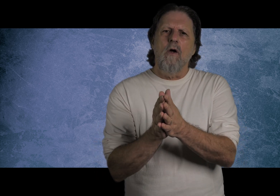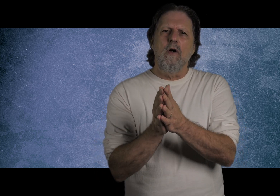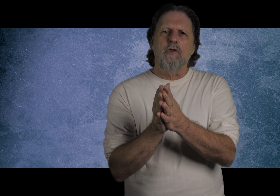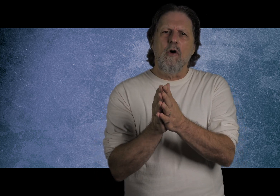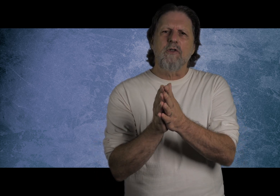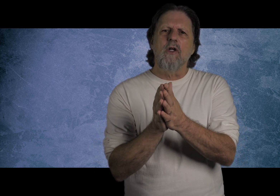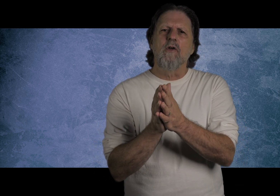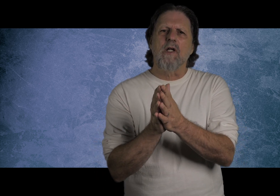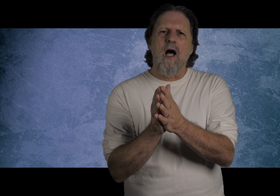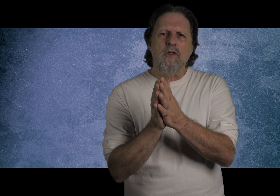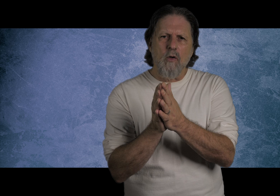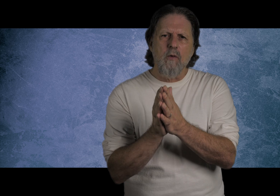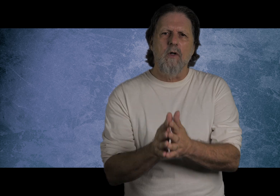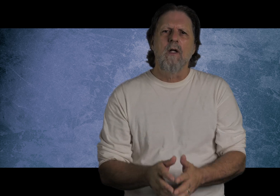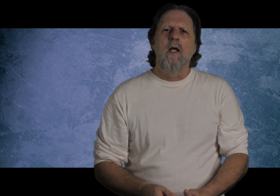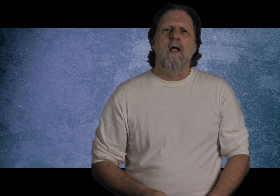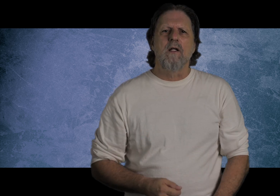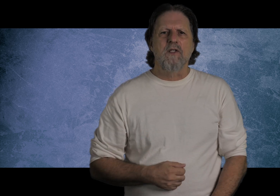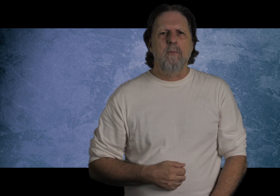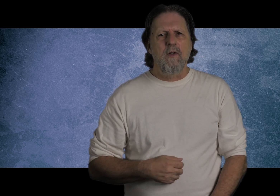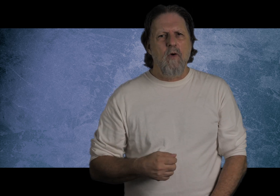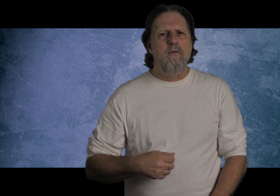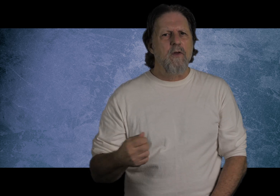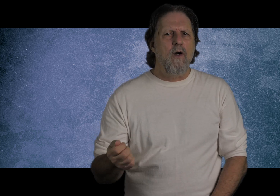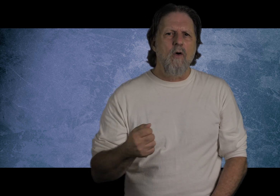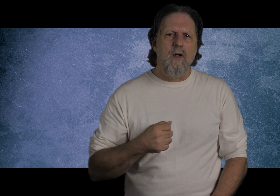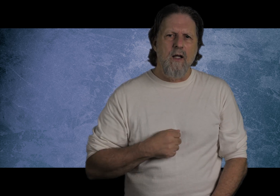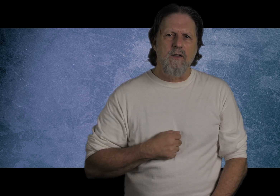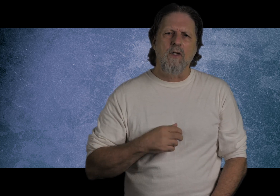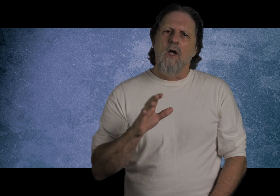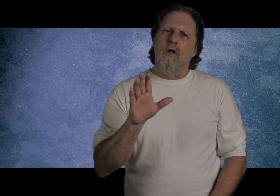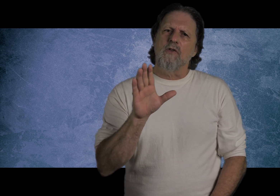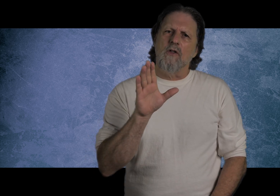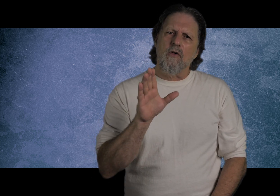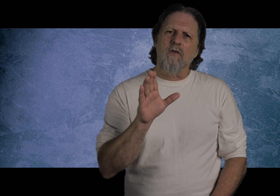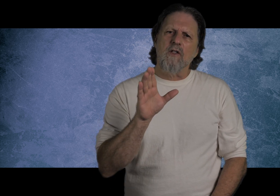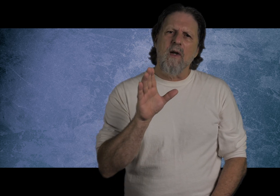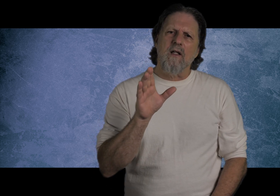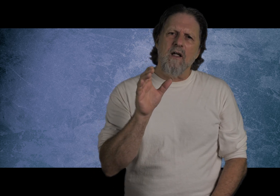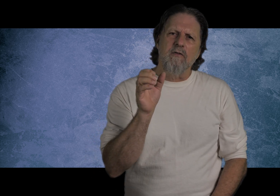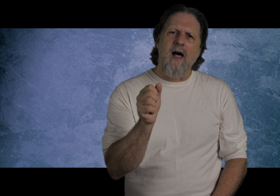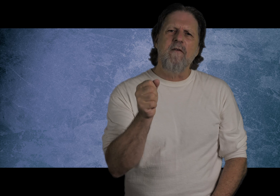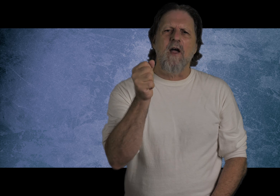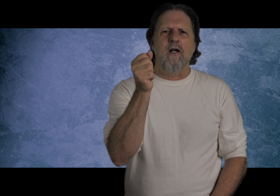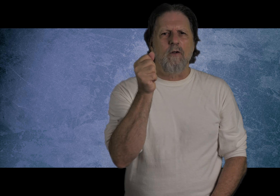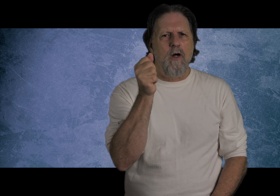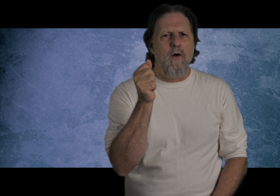who have chosen to use God's Holy Word in a deceptive way for their own ends, using the truth that is meant to give life and glorify